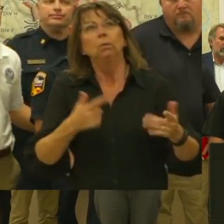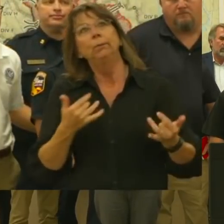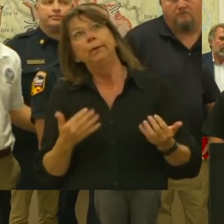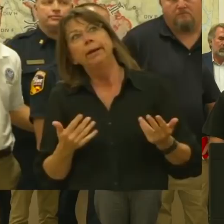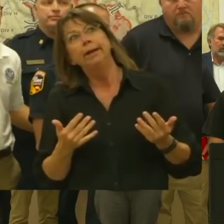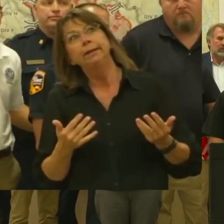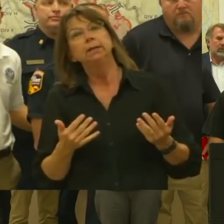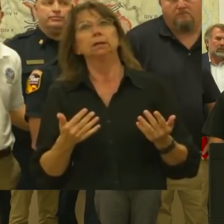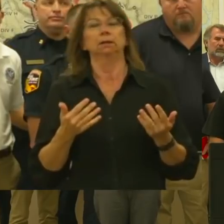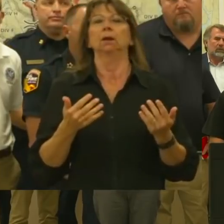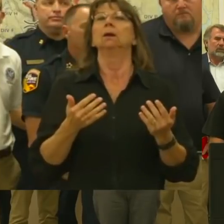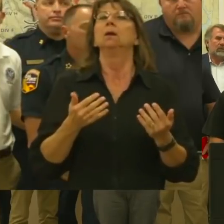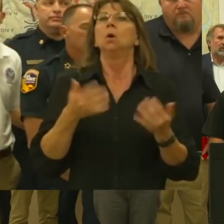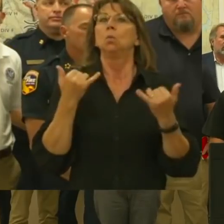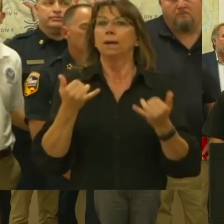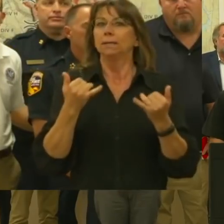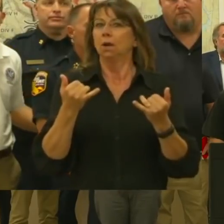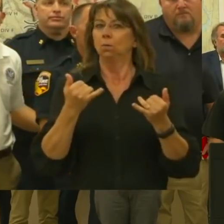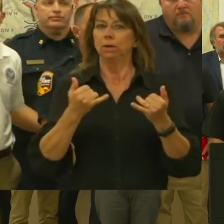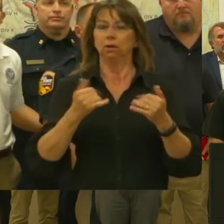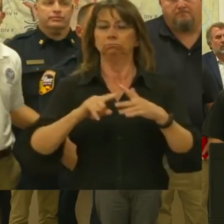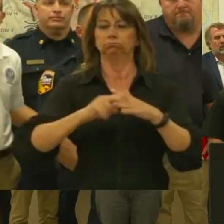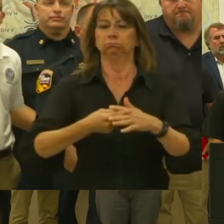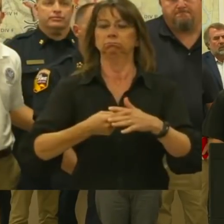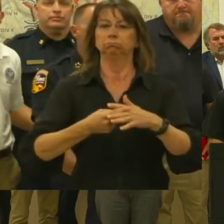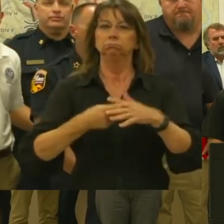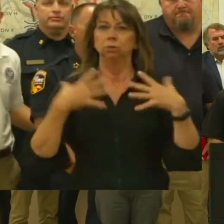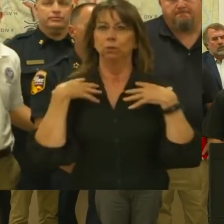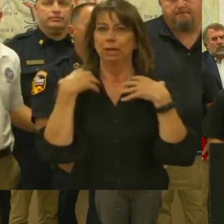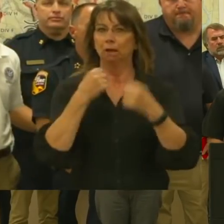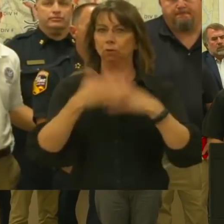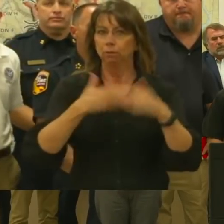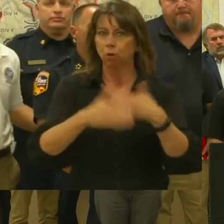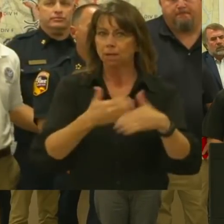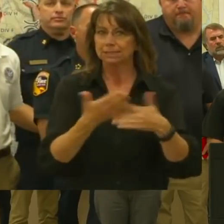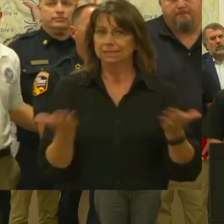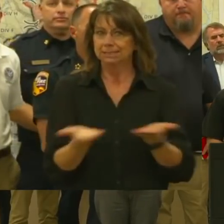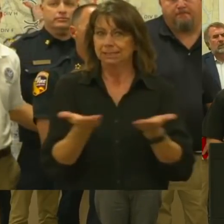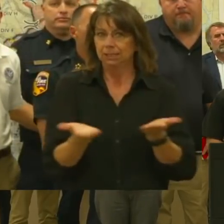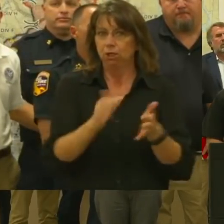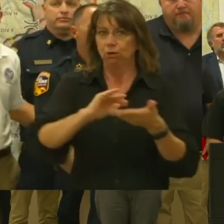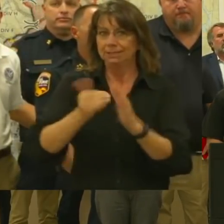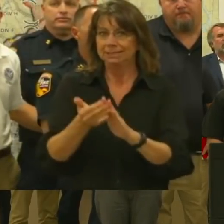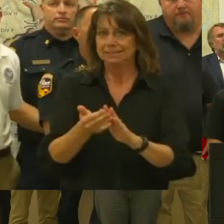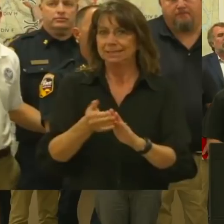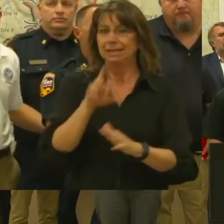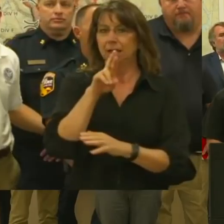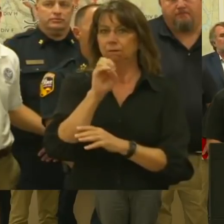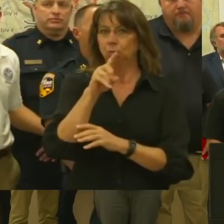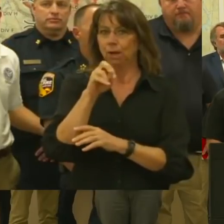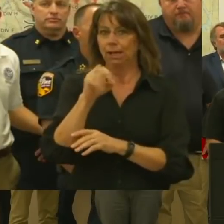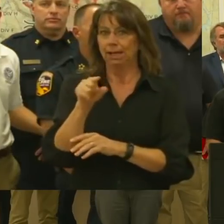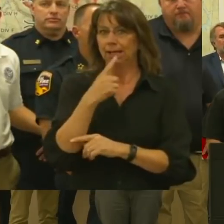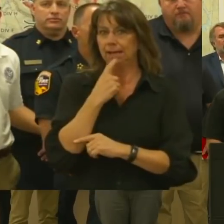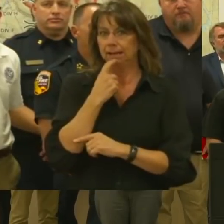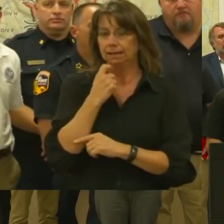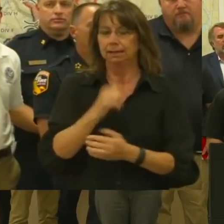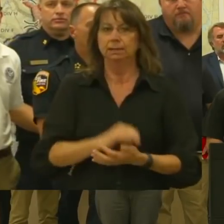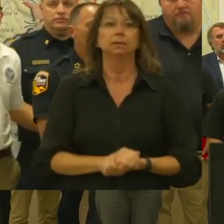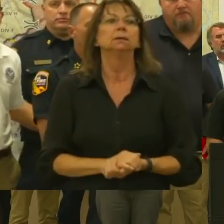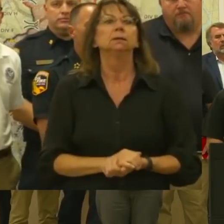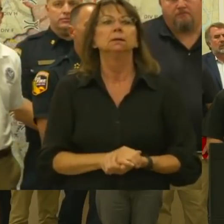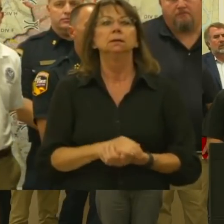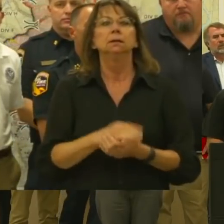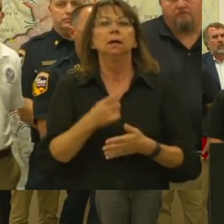recovery process here on the Carr Fire in the city of Reading. By next Tuesday, we will have